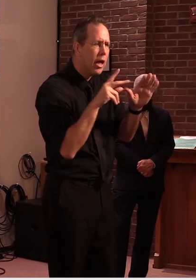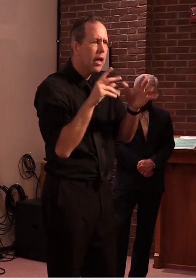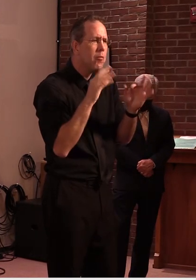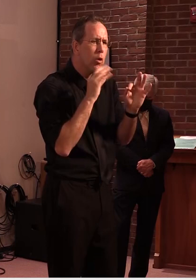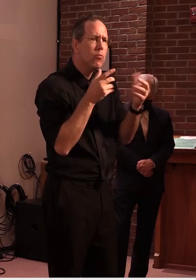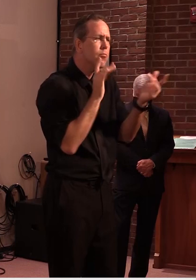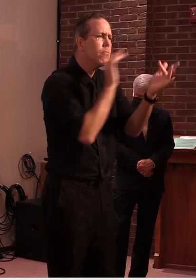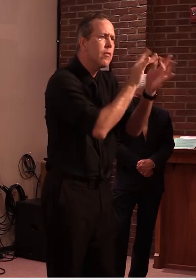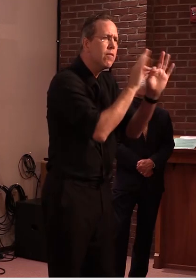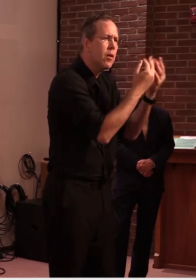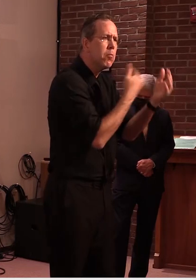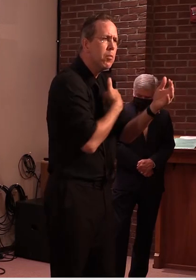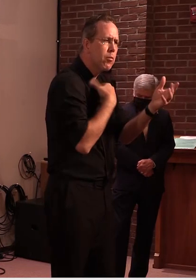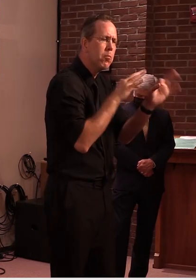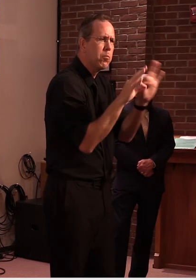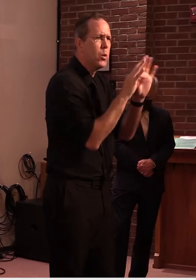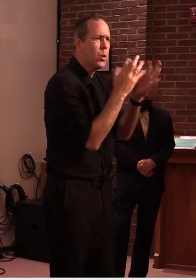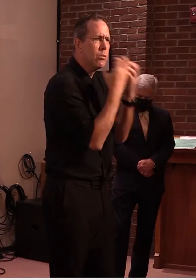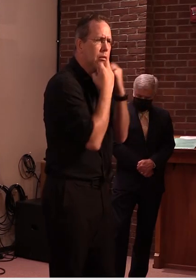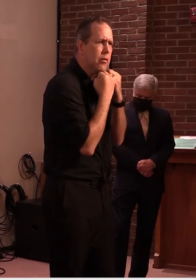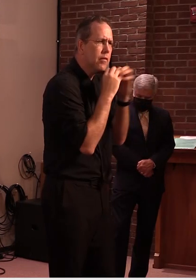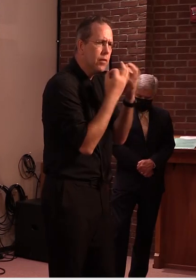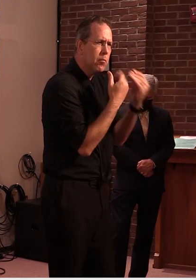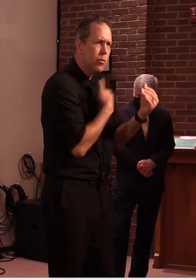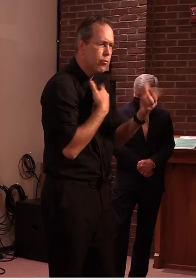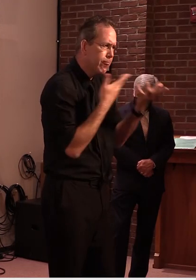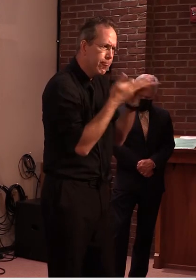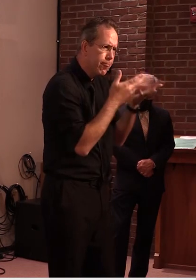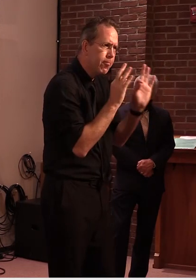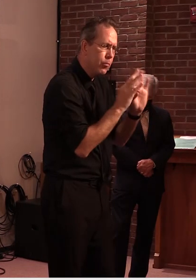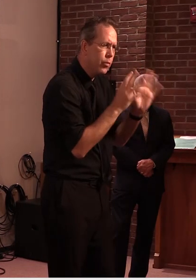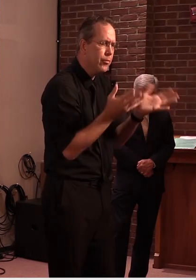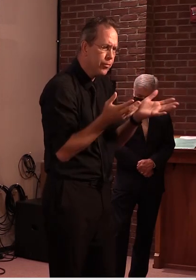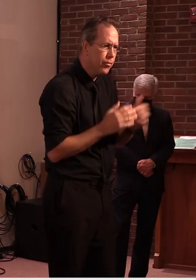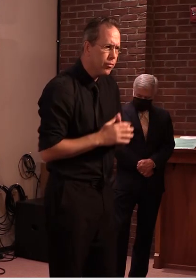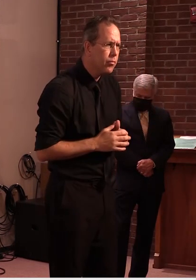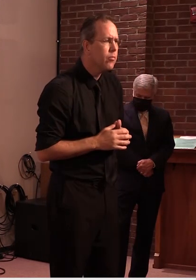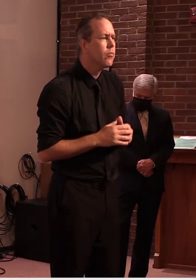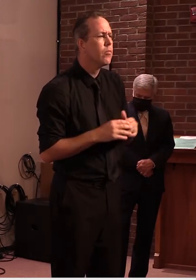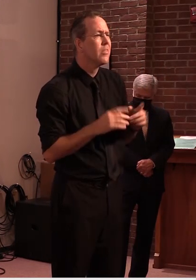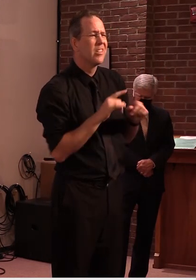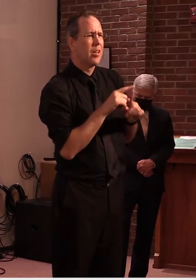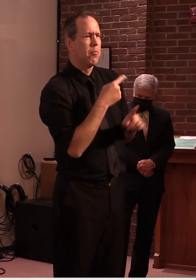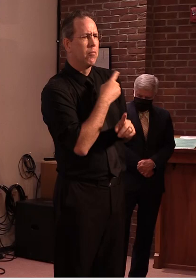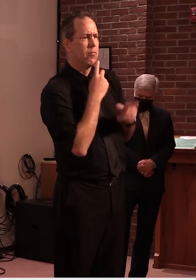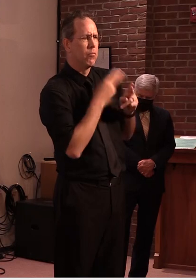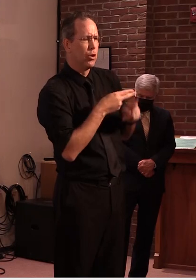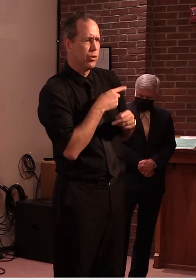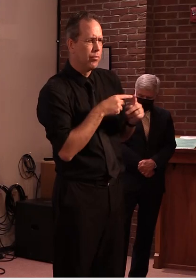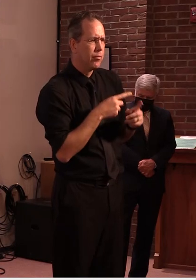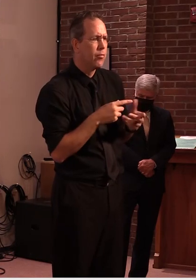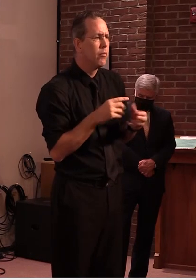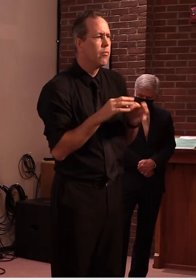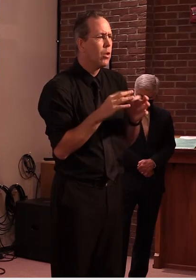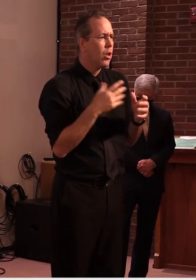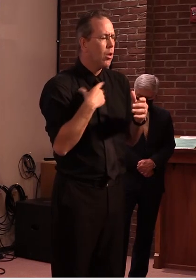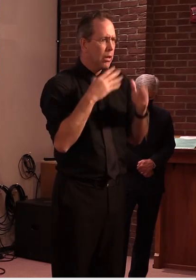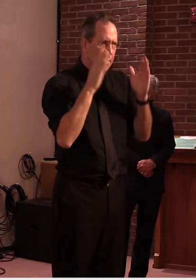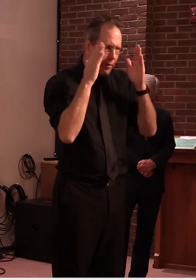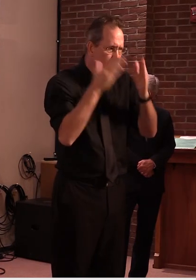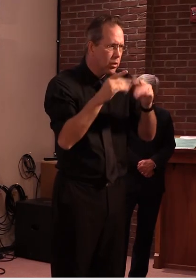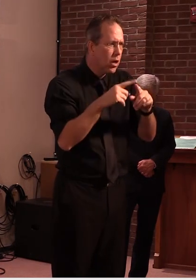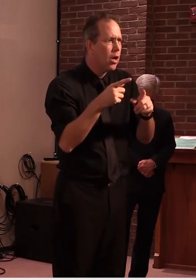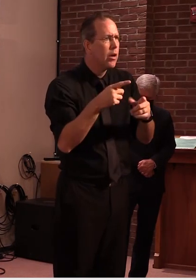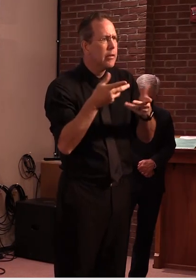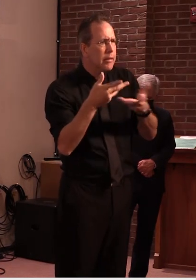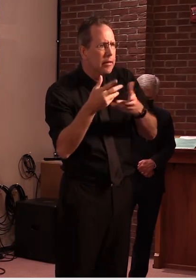secretary said as the secretary said we've invested a significant amount of resources internally that facilitate communication